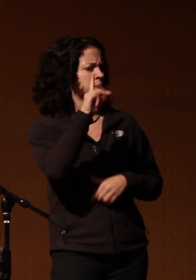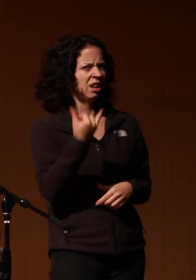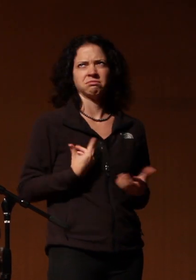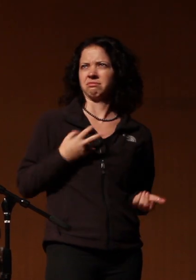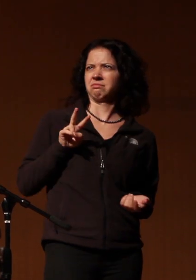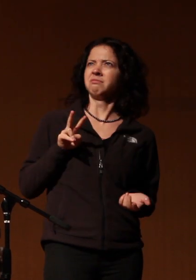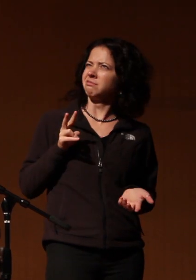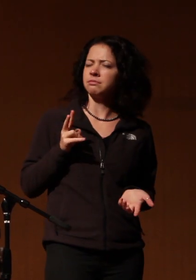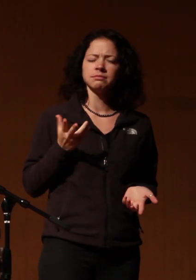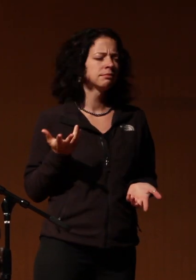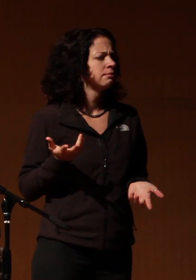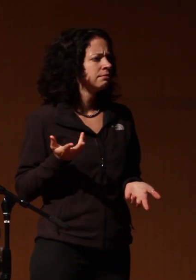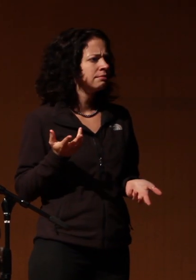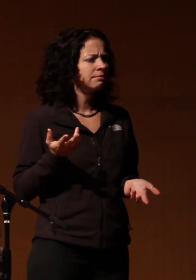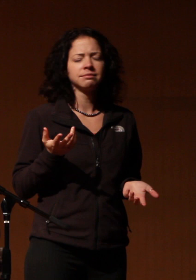all right